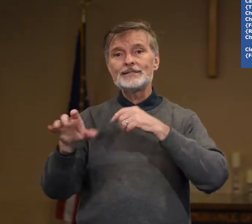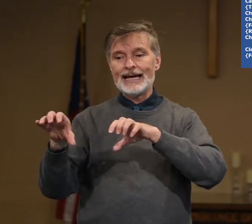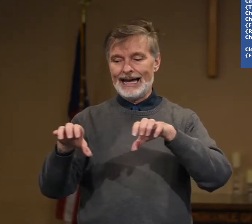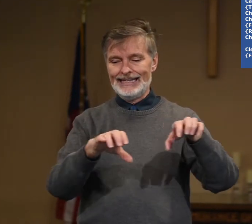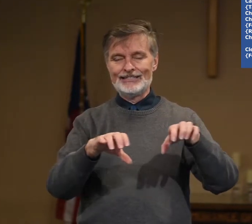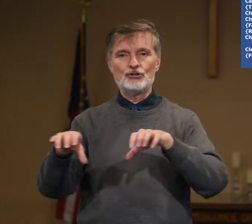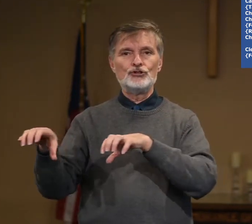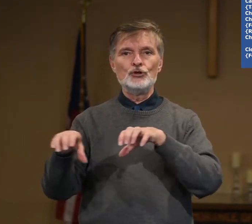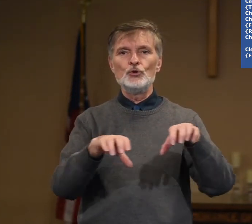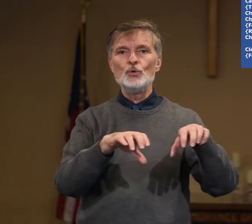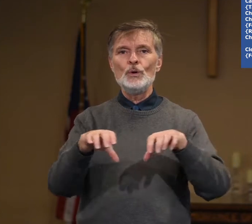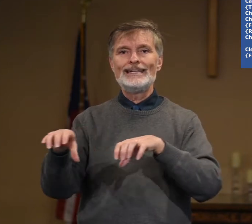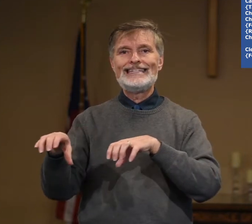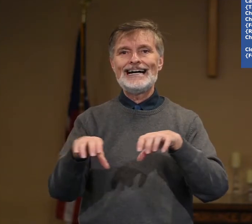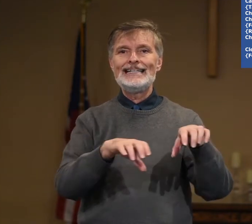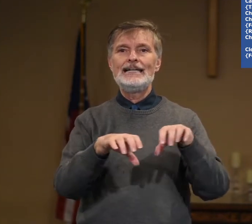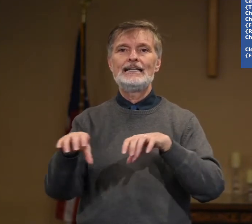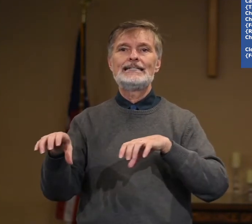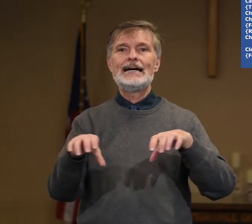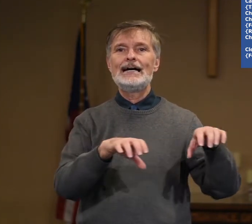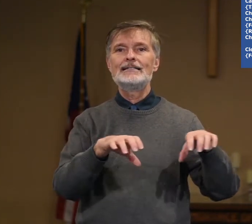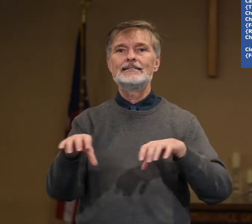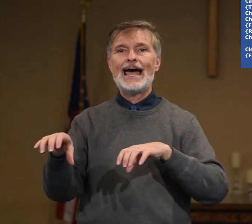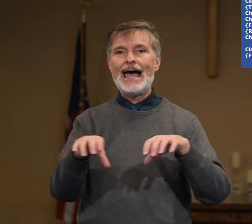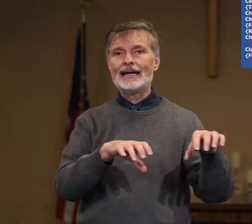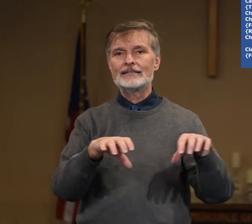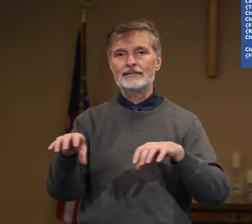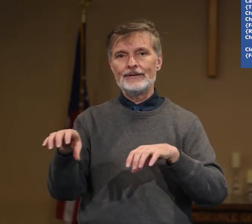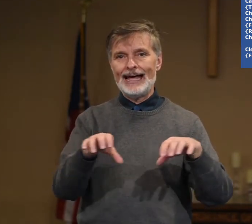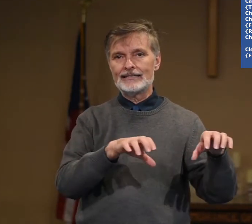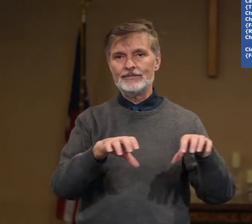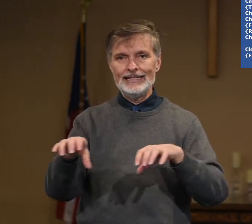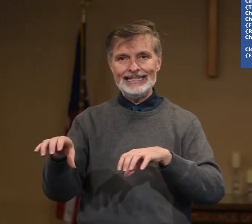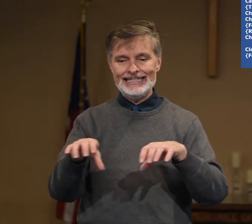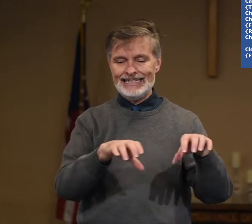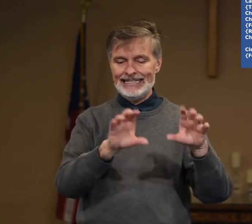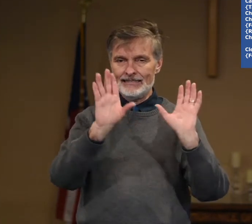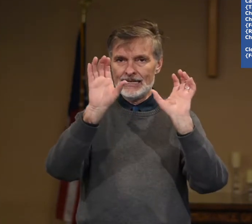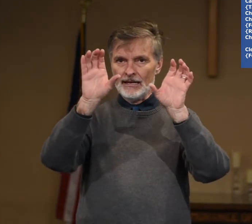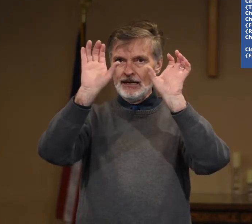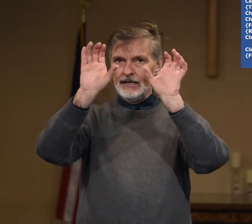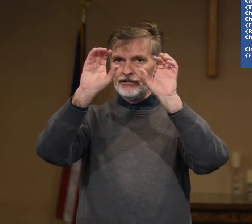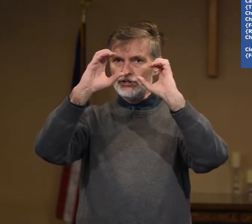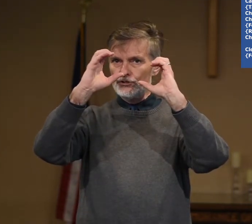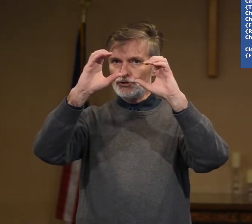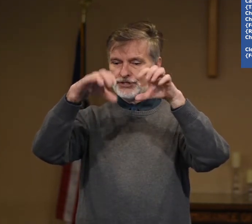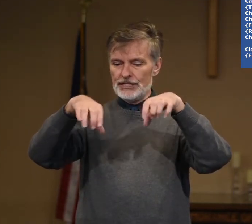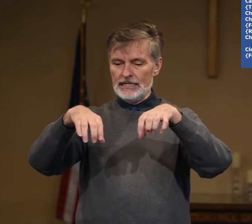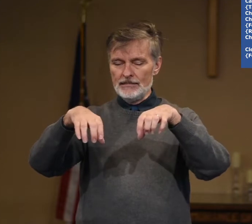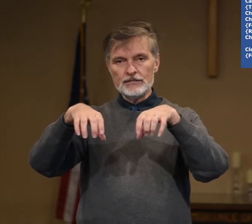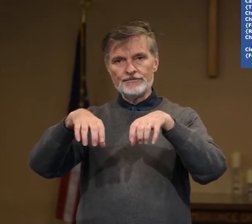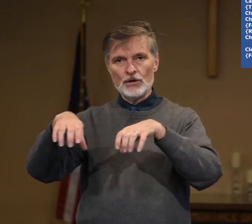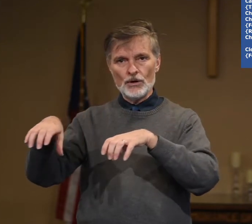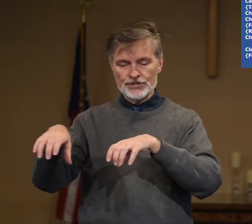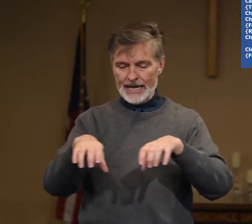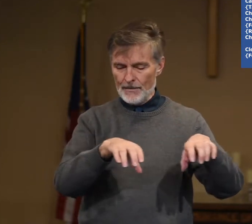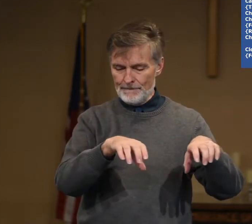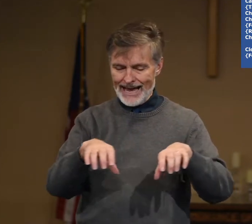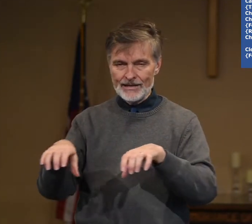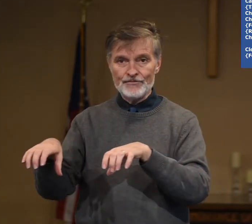a sign, it's do, done, does, active, activity, deeds. And it's just your C's focus down back and